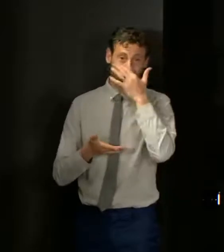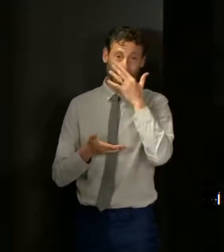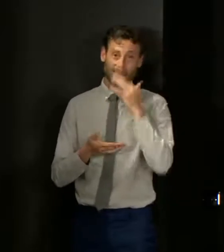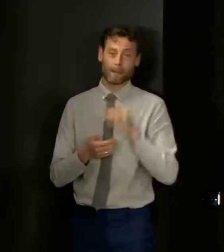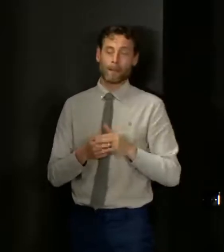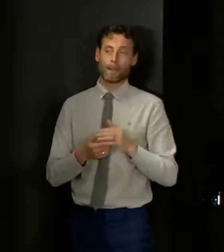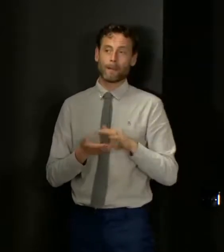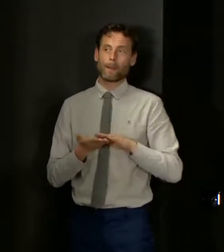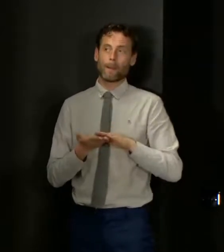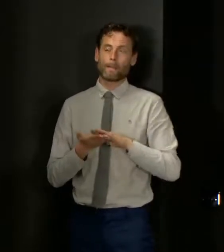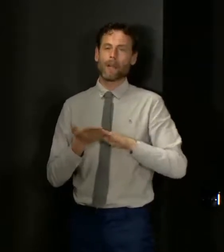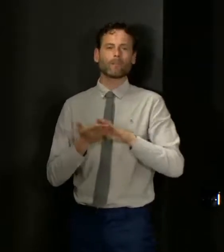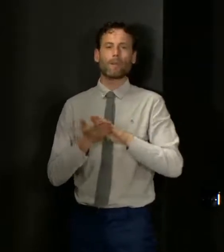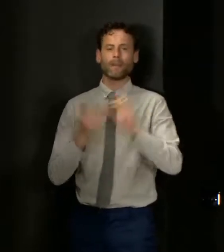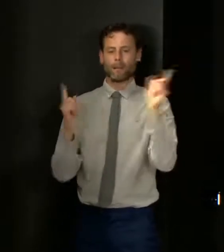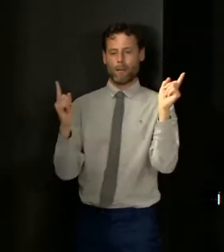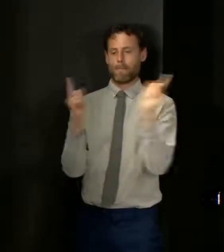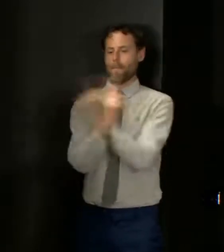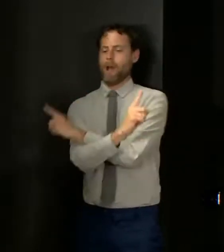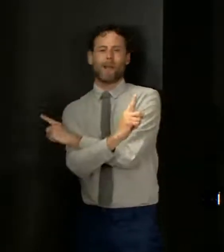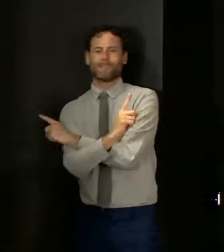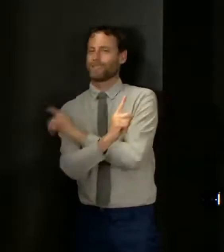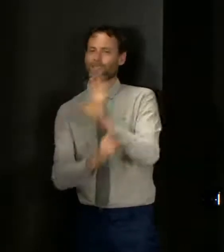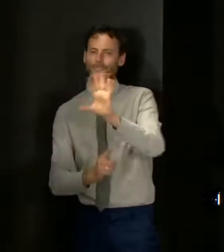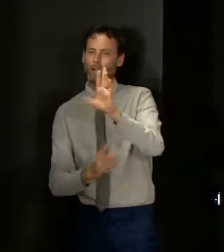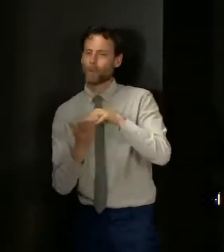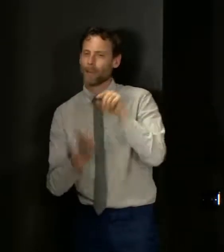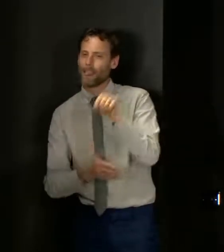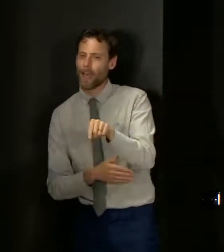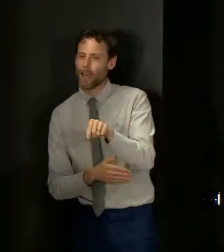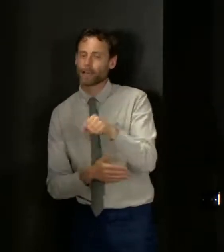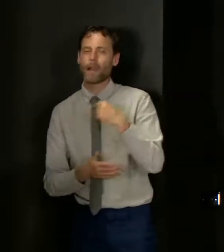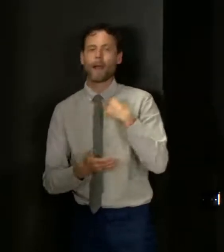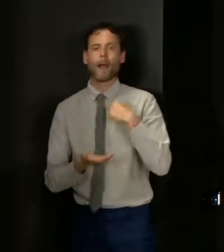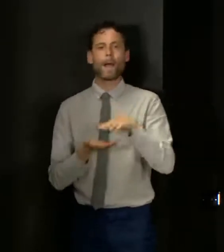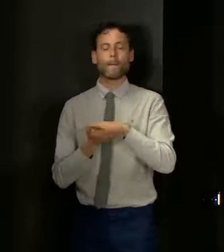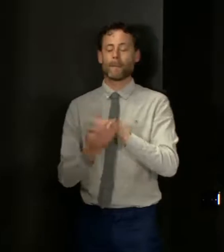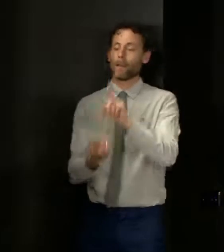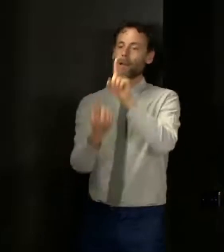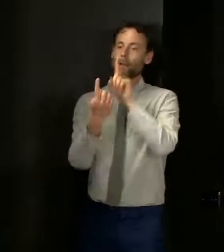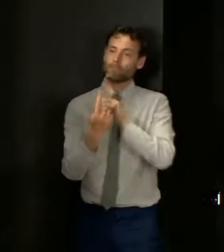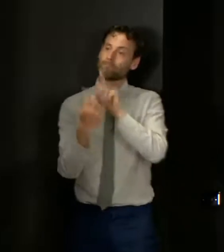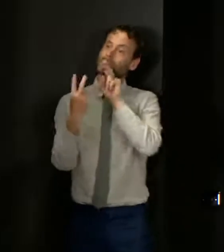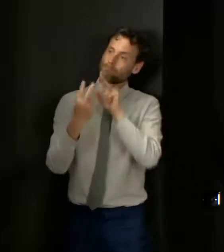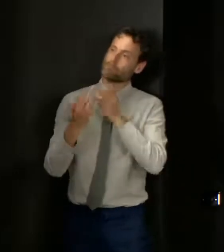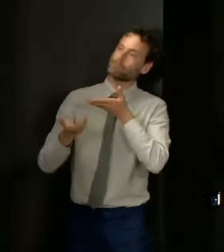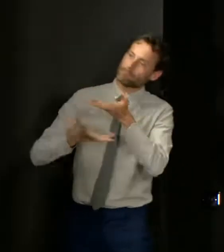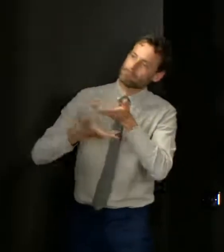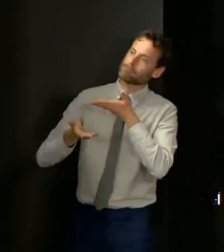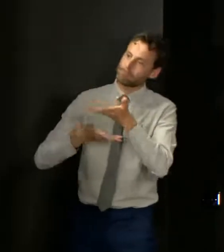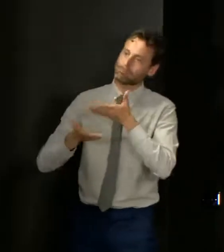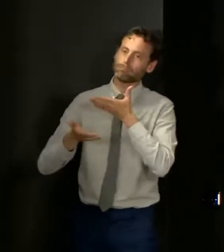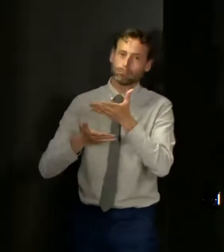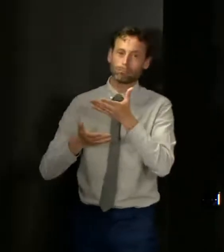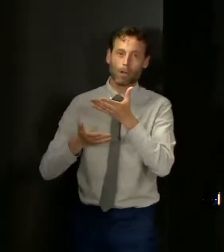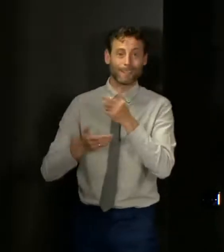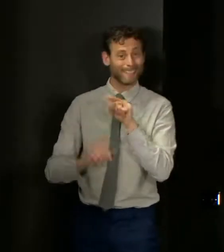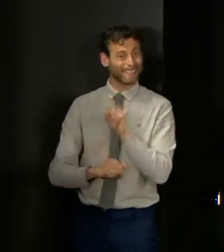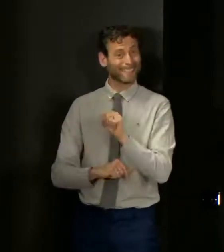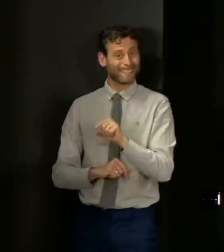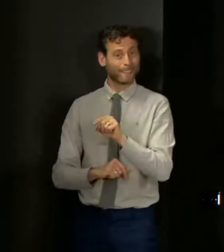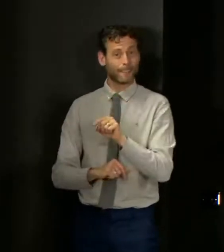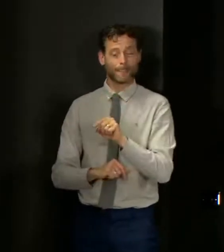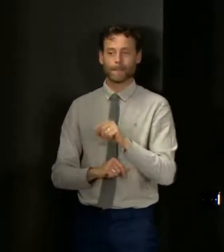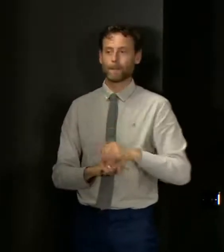talking about someone who's walked past you in the street in those circumstances, but where you've been able to have that kind of face-to-face interaction with